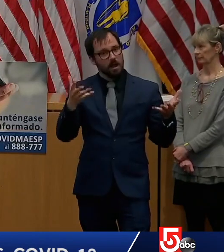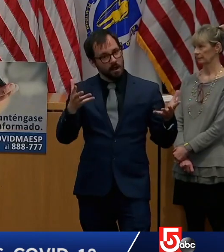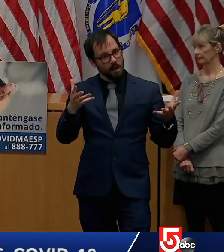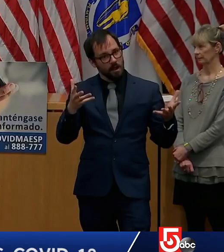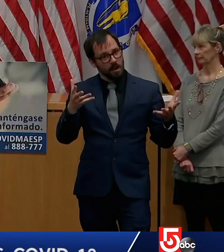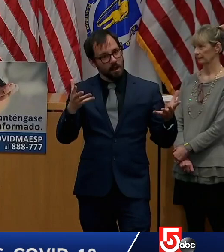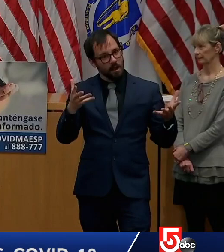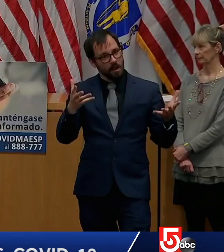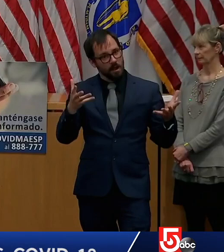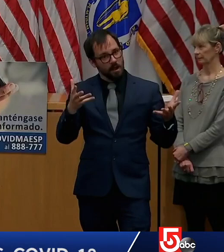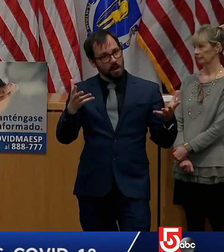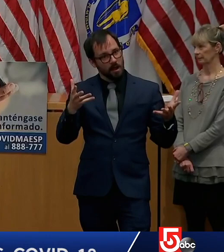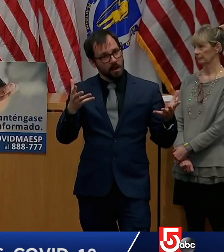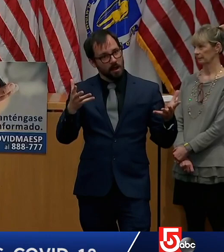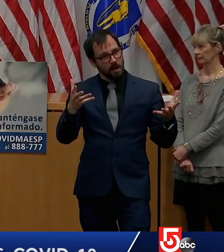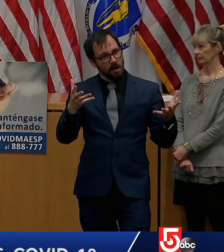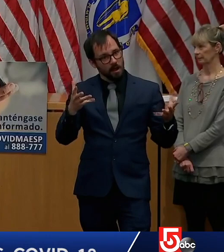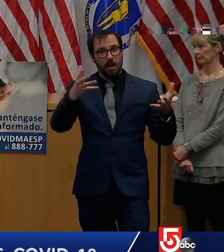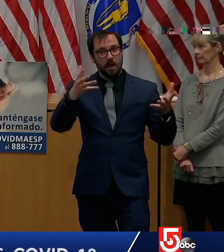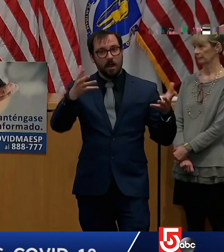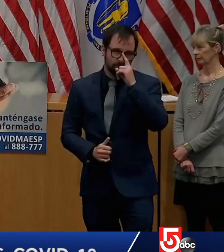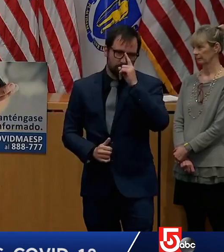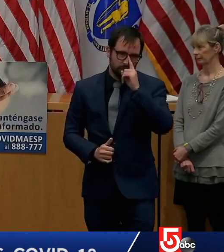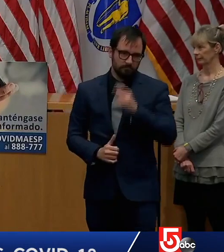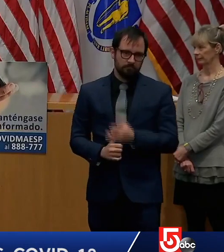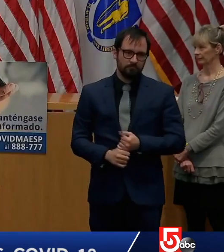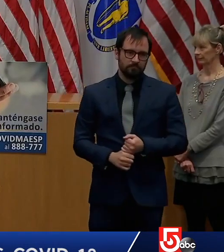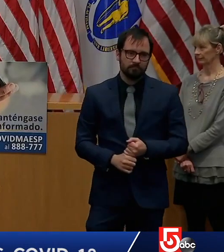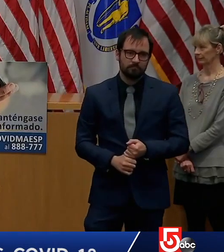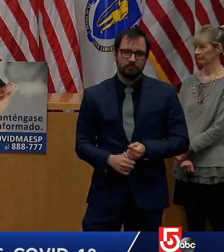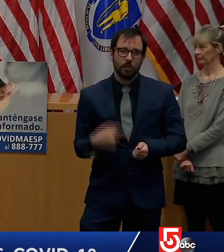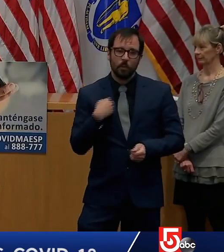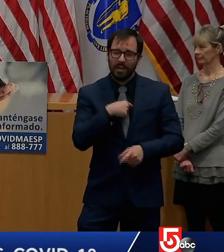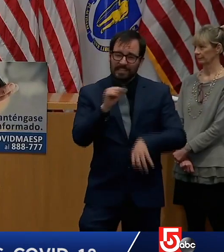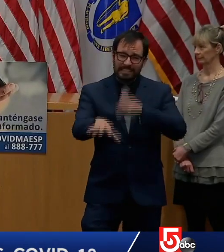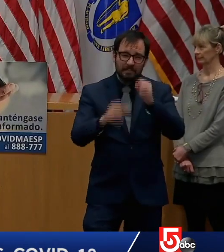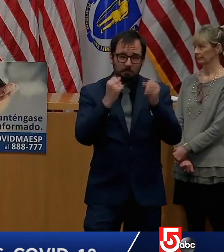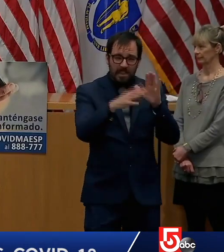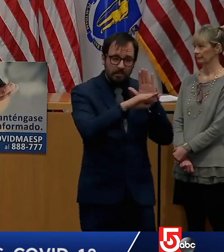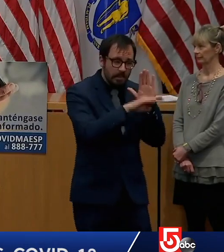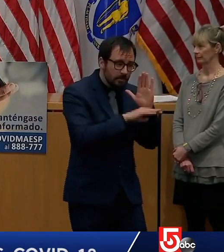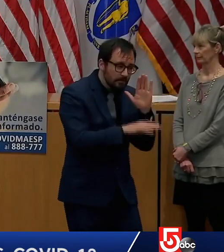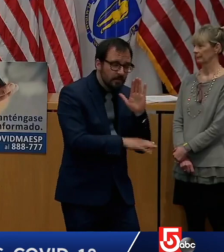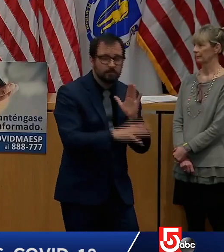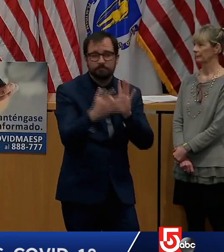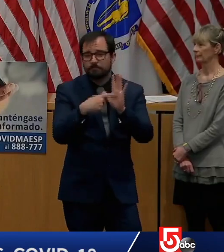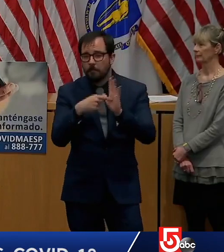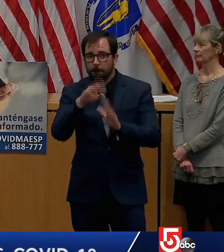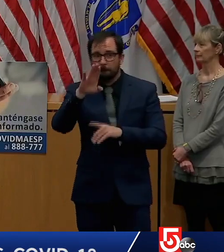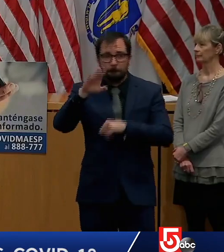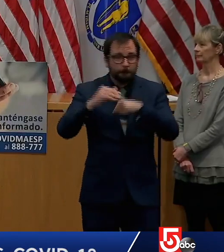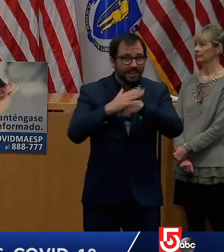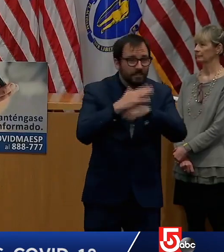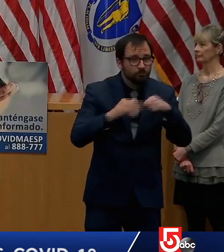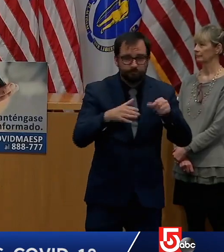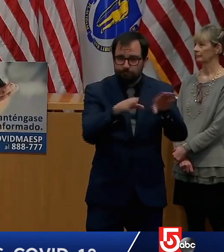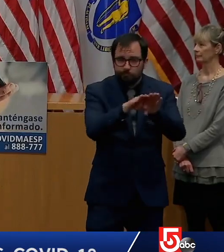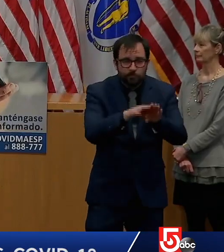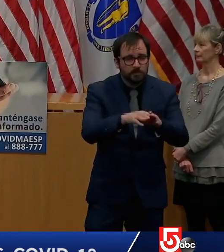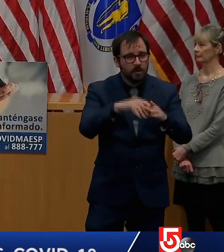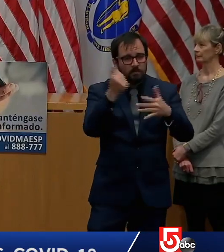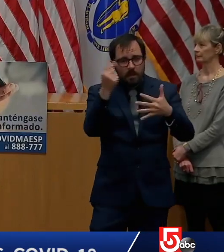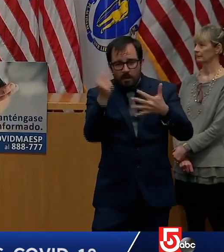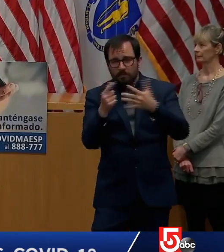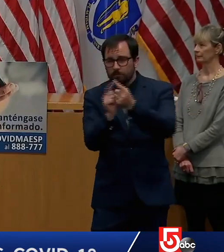so many parking at public beaches, all the social distancing stuff,